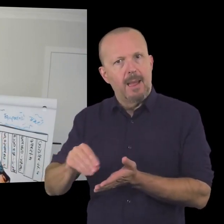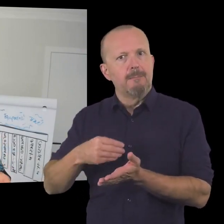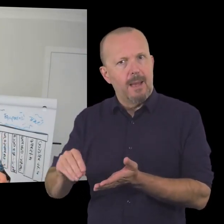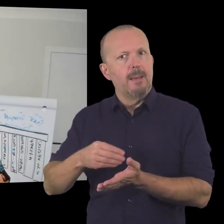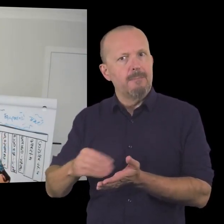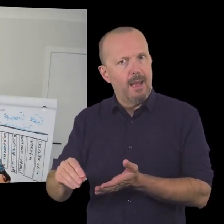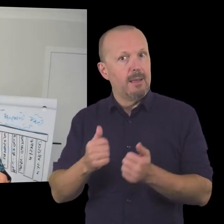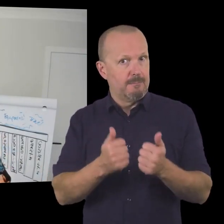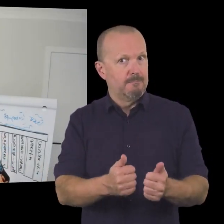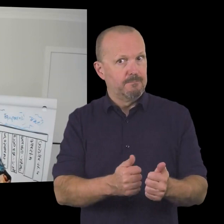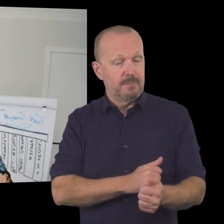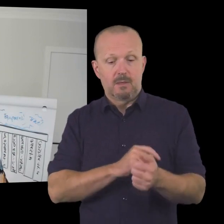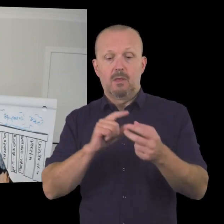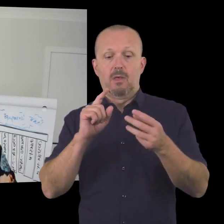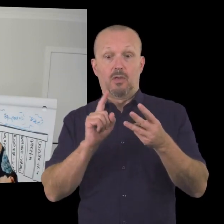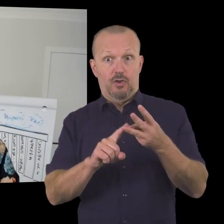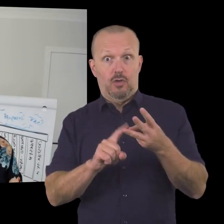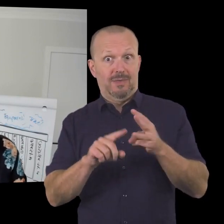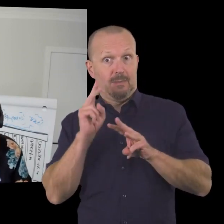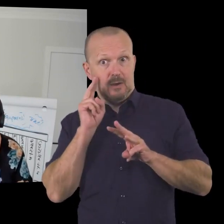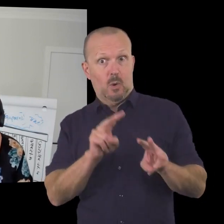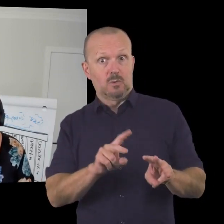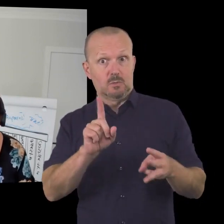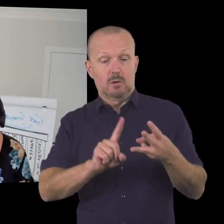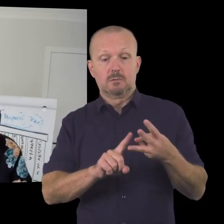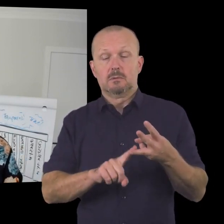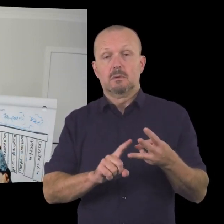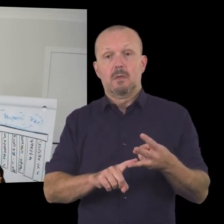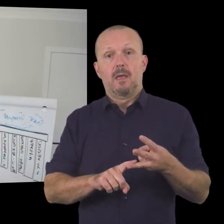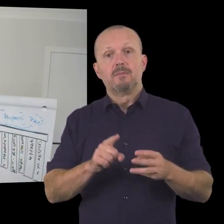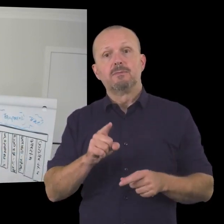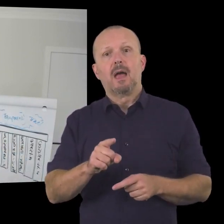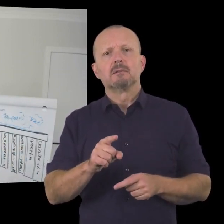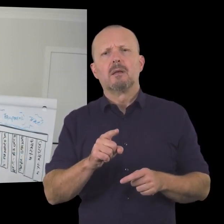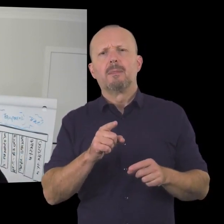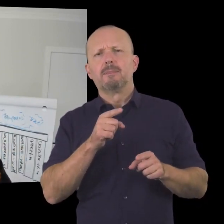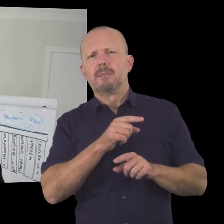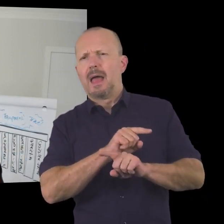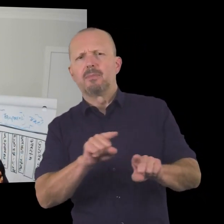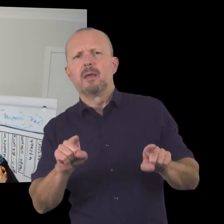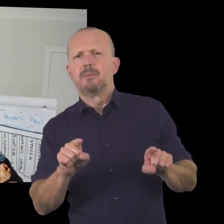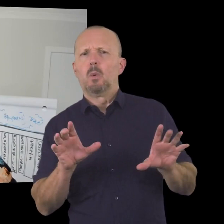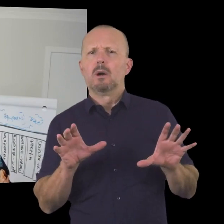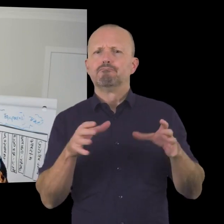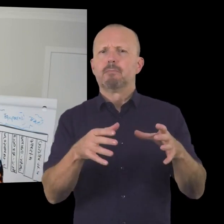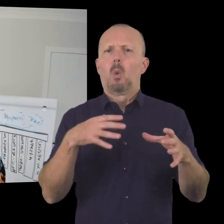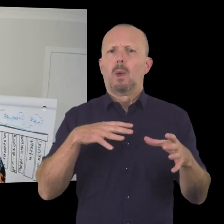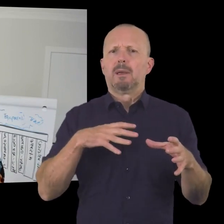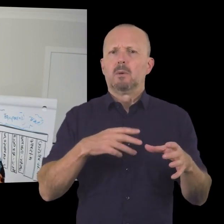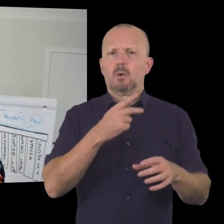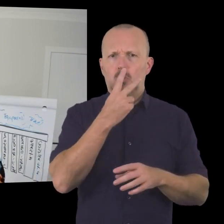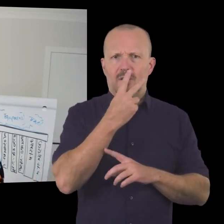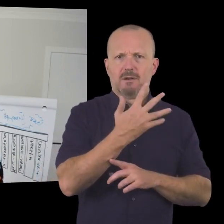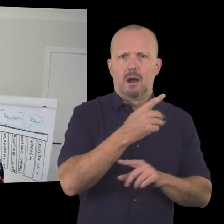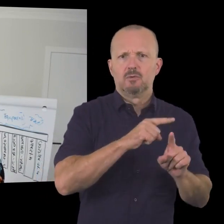as well were uh signing up for their membership each year and the third thing that they noticed was that there were a whole